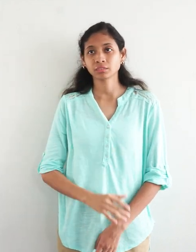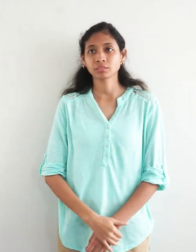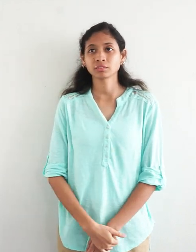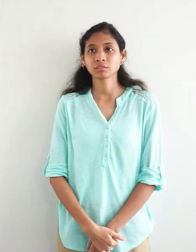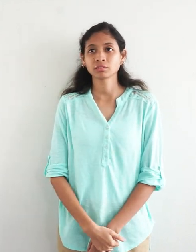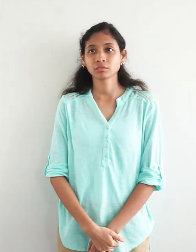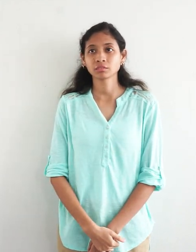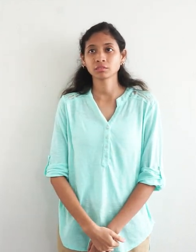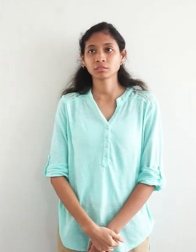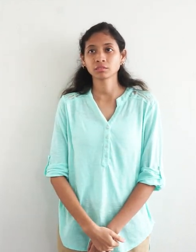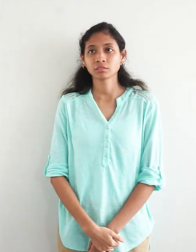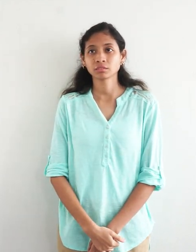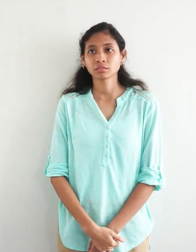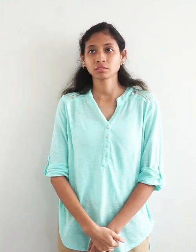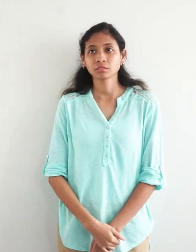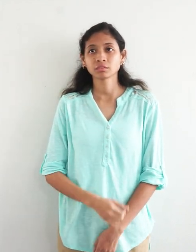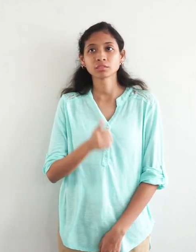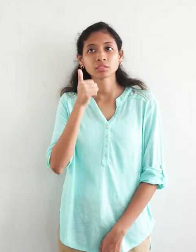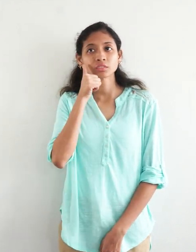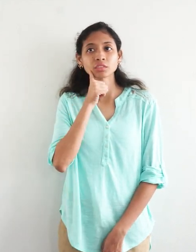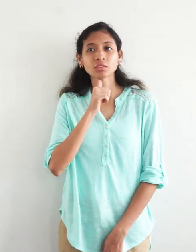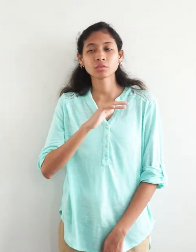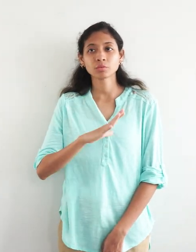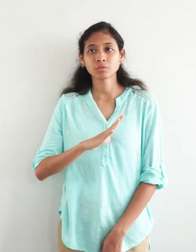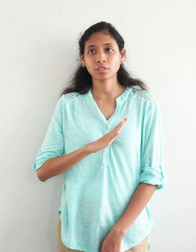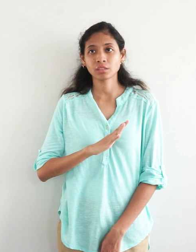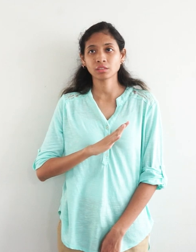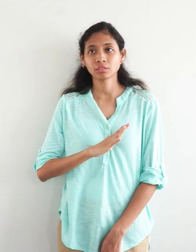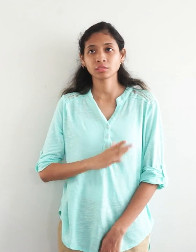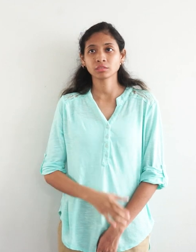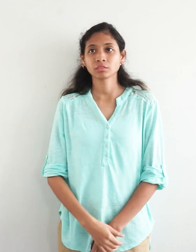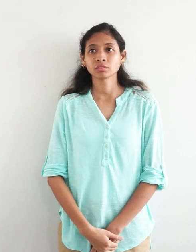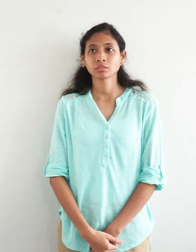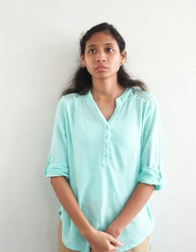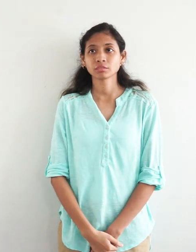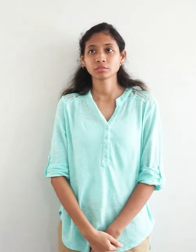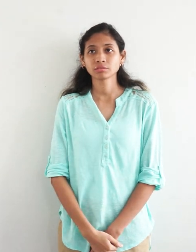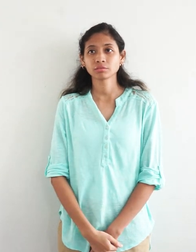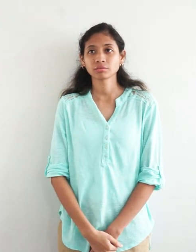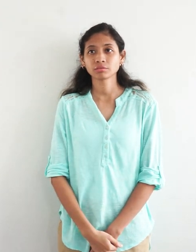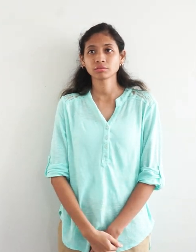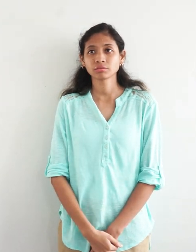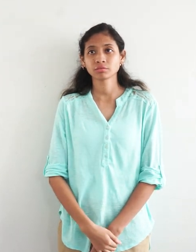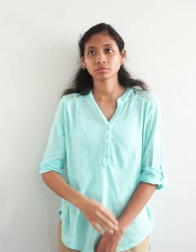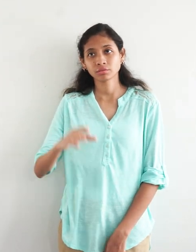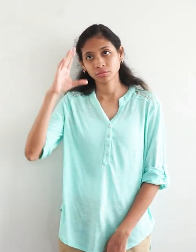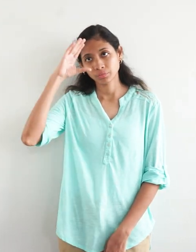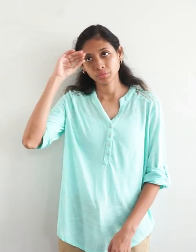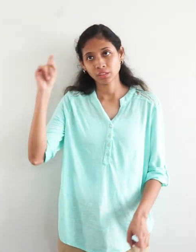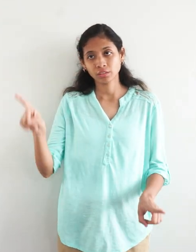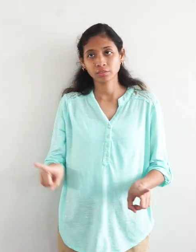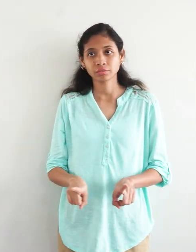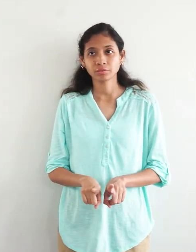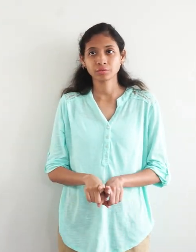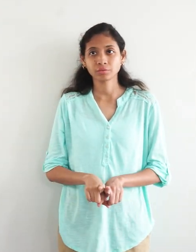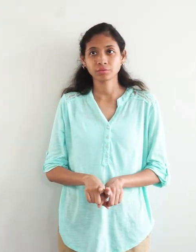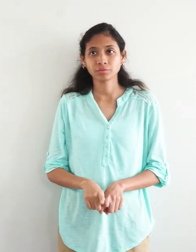woman, female, brother, sister,